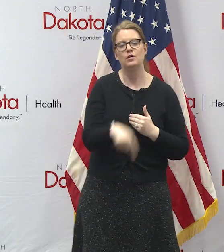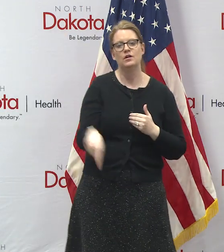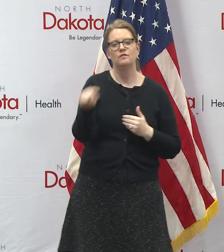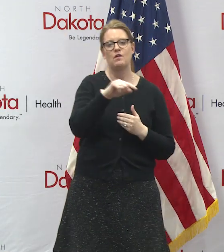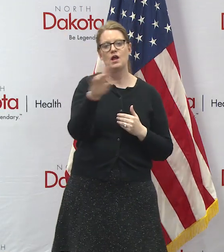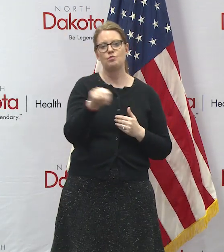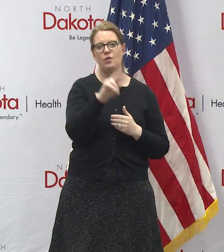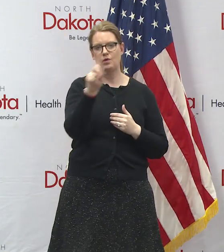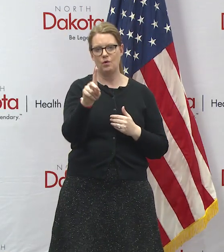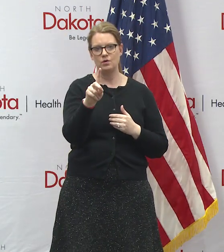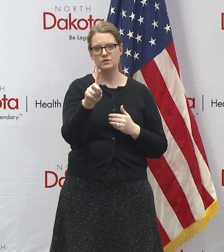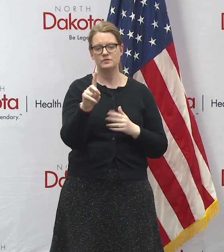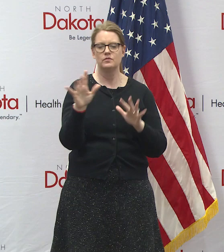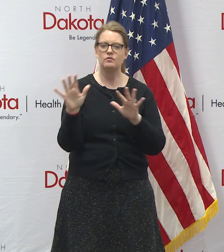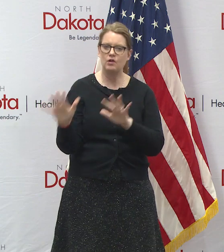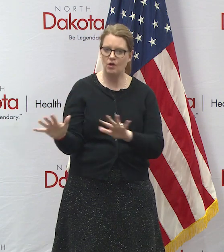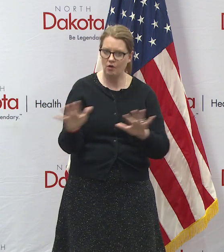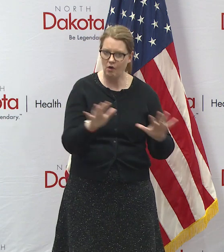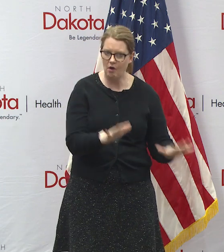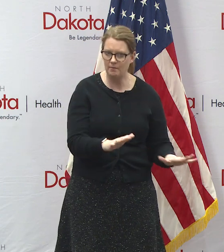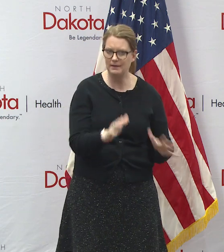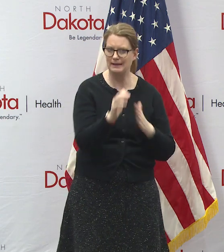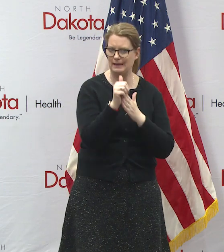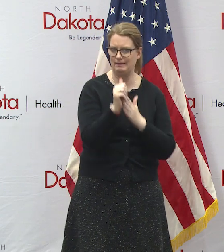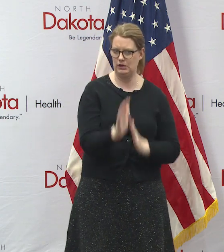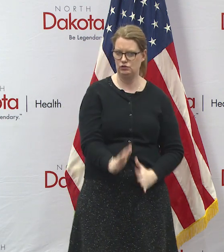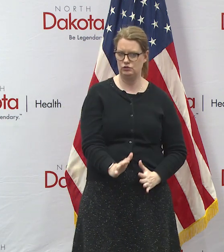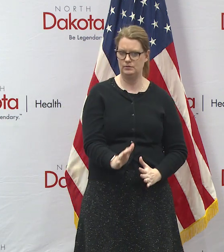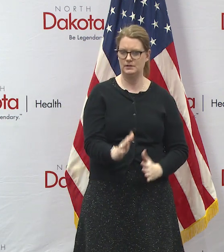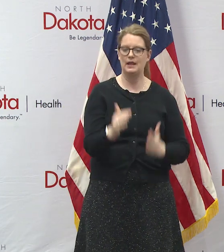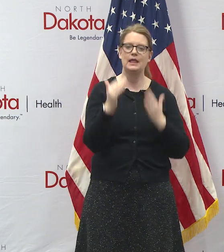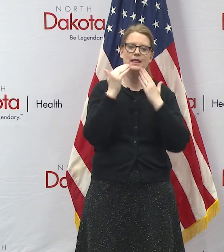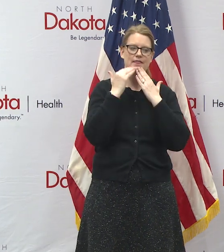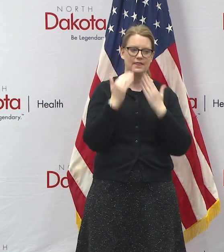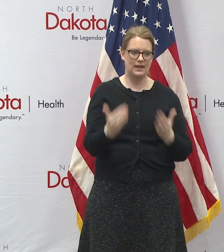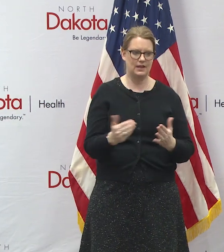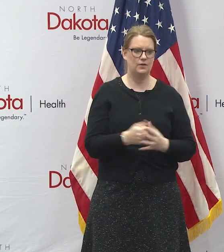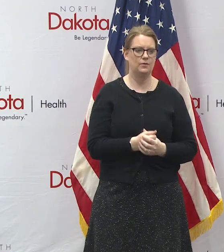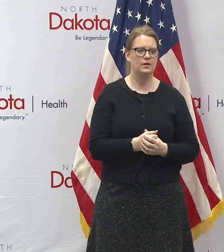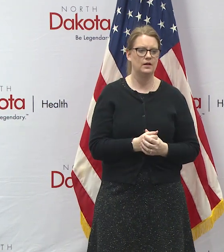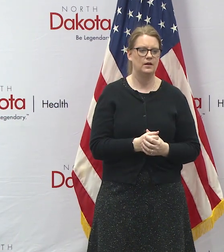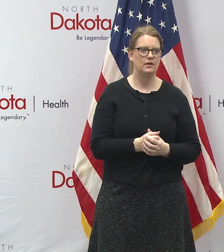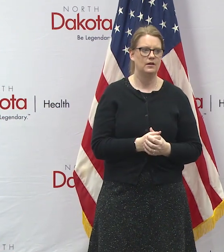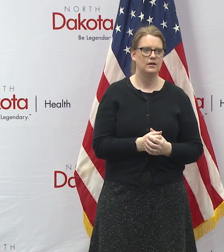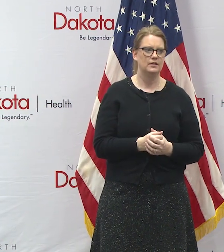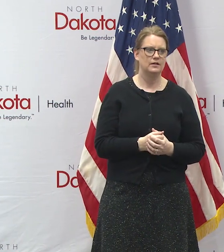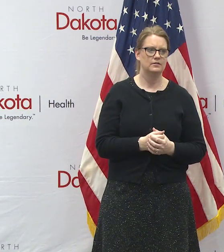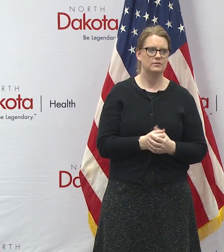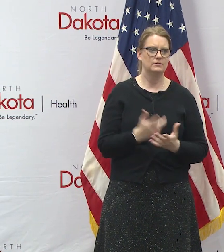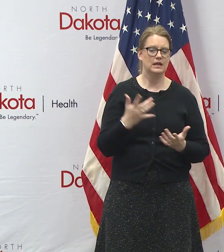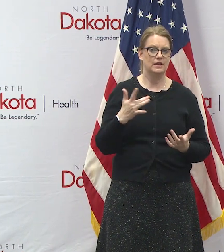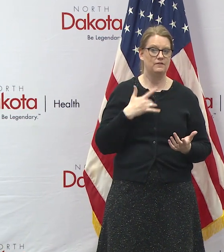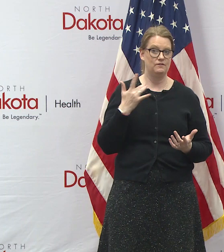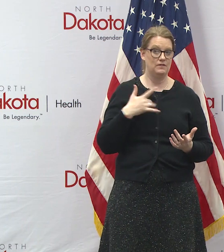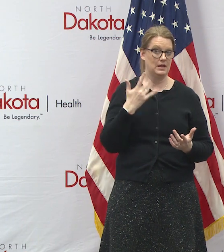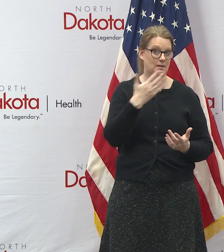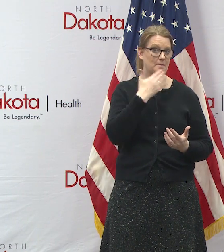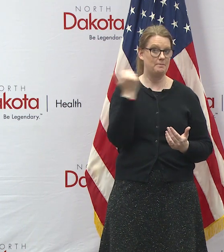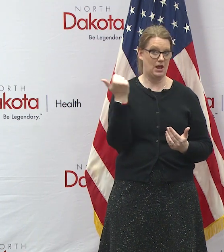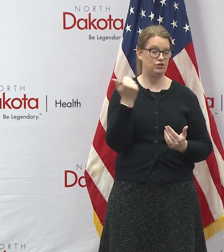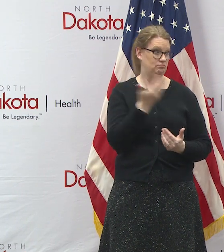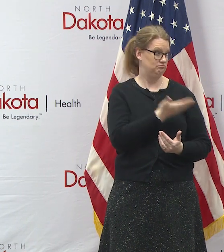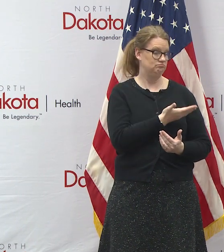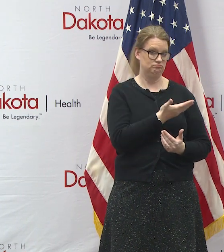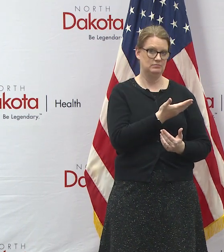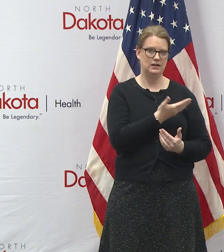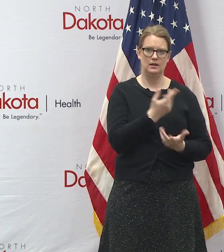dakotans for your calming leadership during these challenging times we feel a lot better with you at the helm i